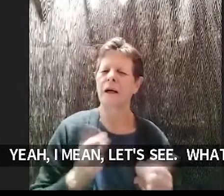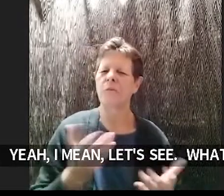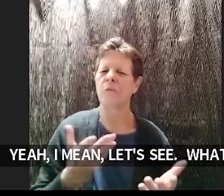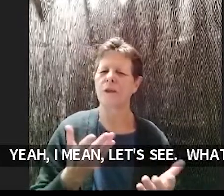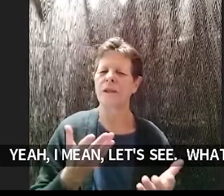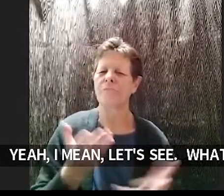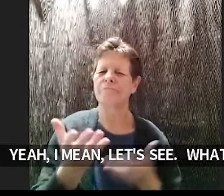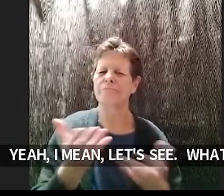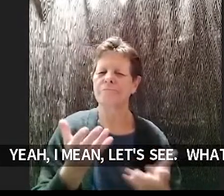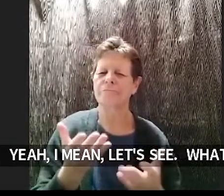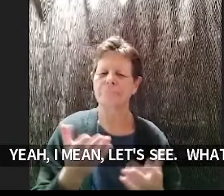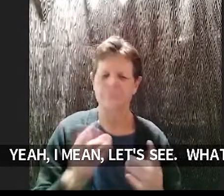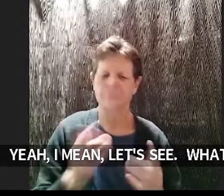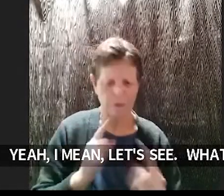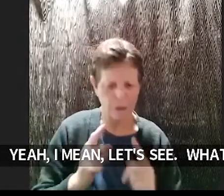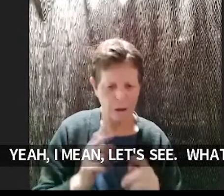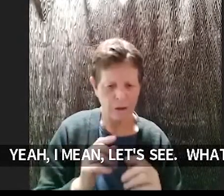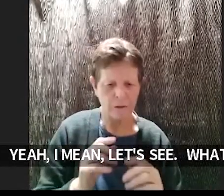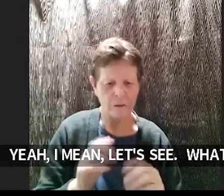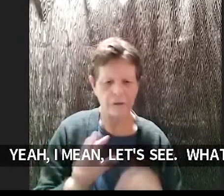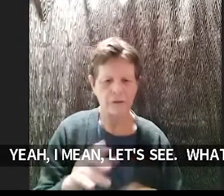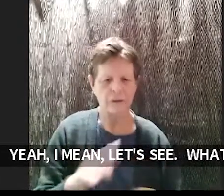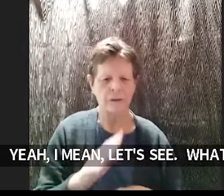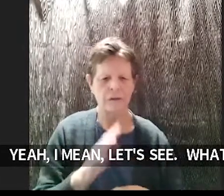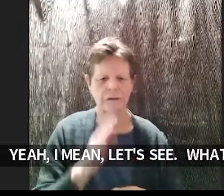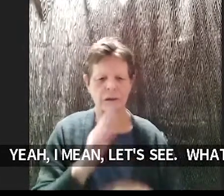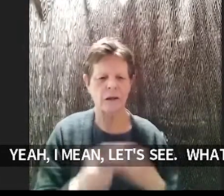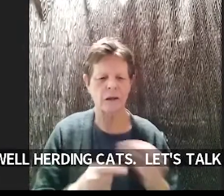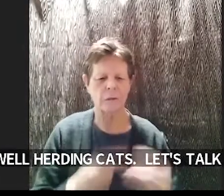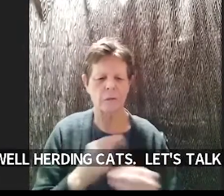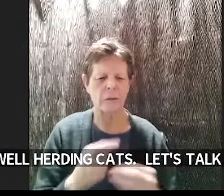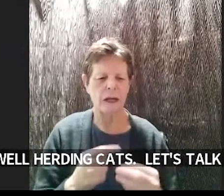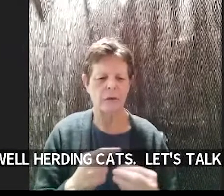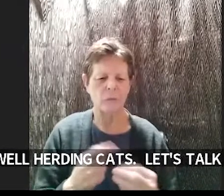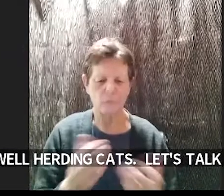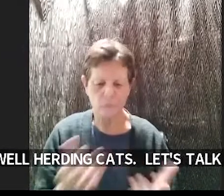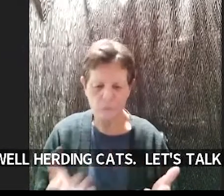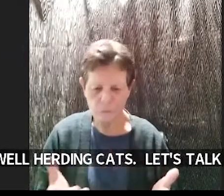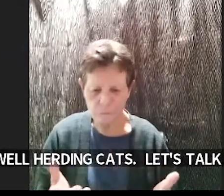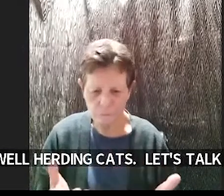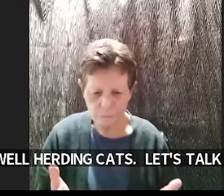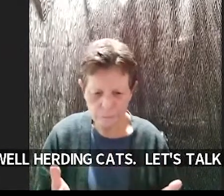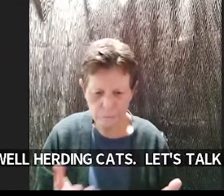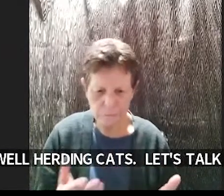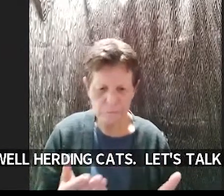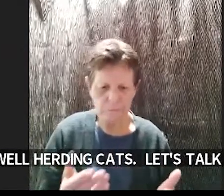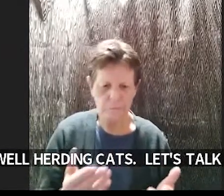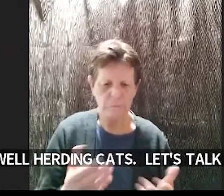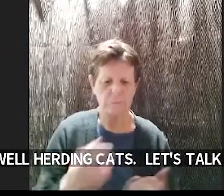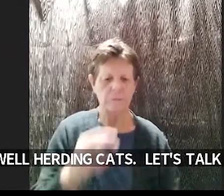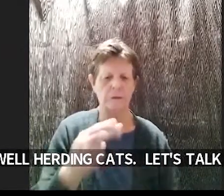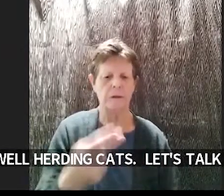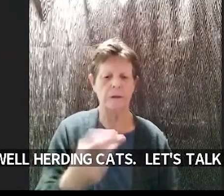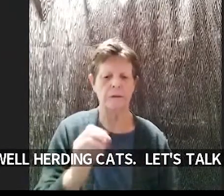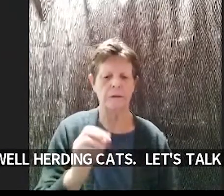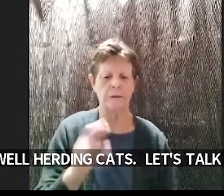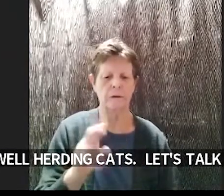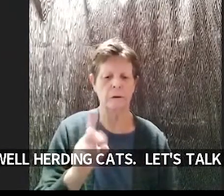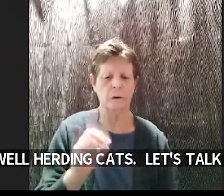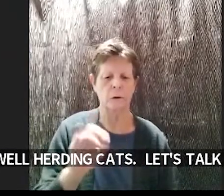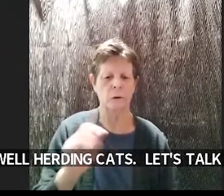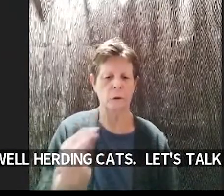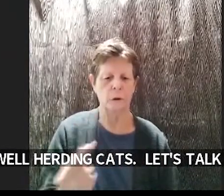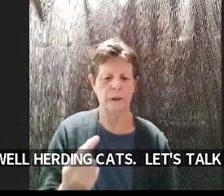herding cats let's talk about herding cats let's just start there um everyone everyone on the back end has actually been